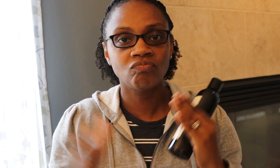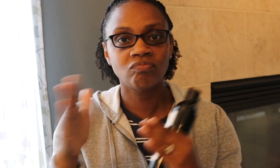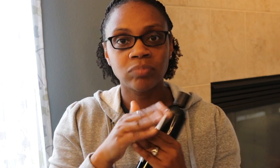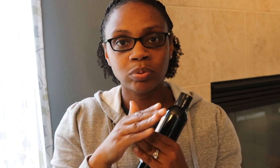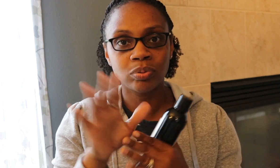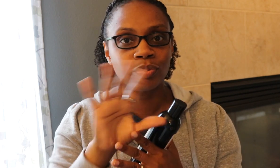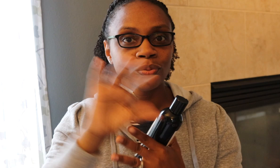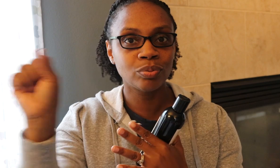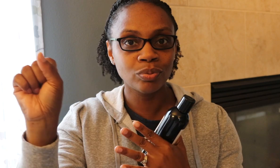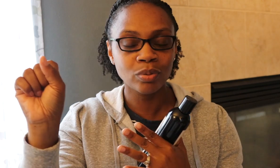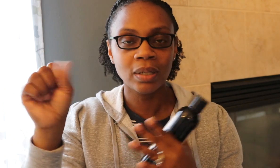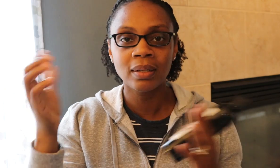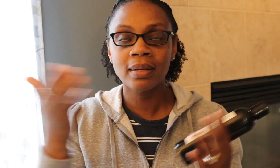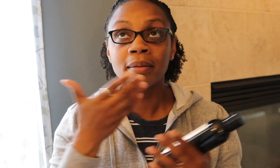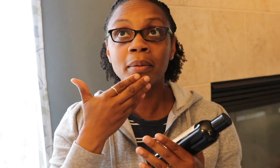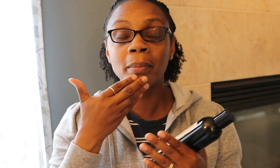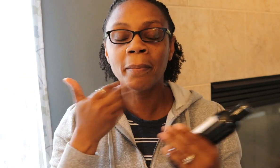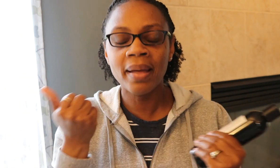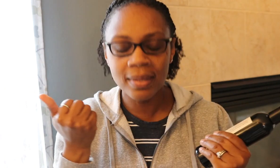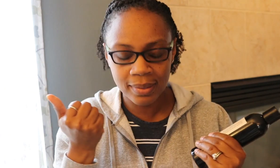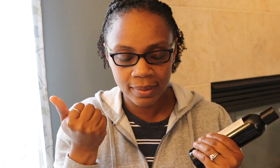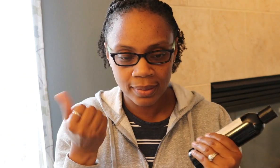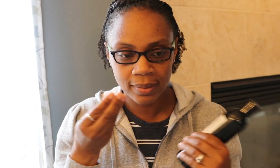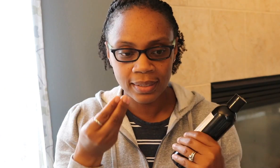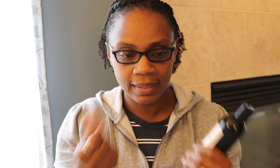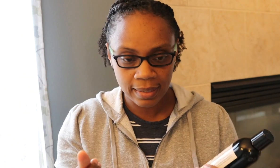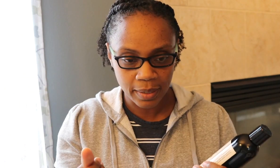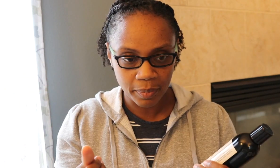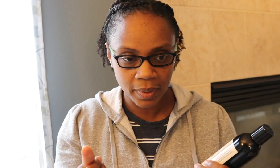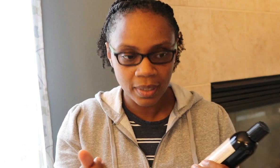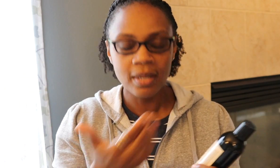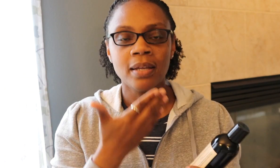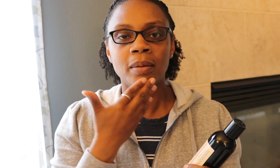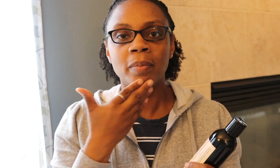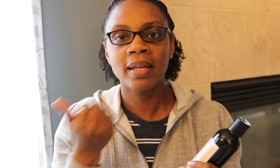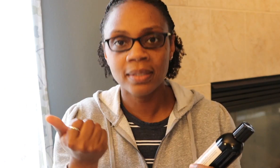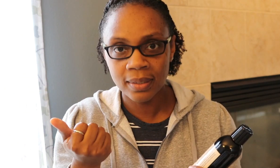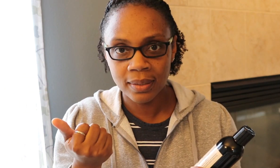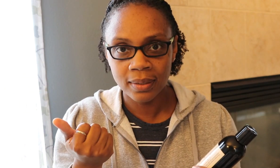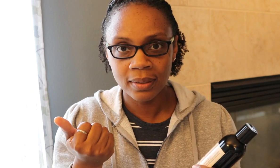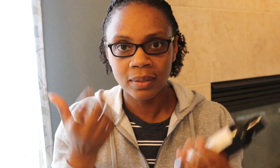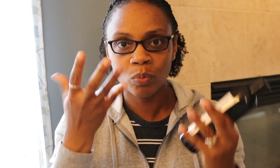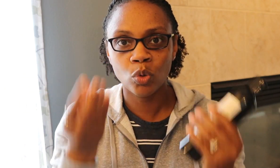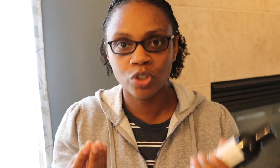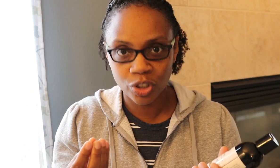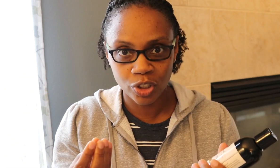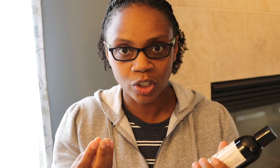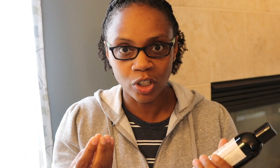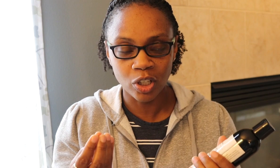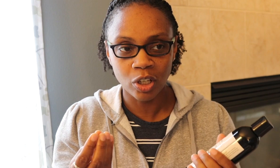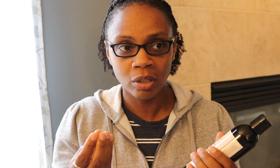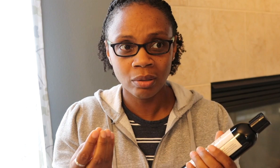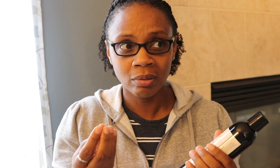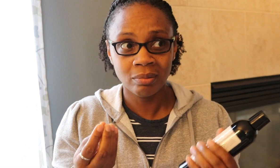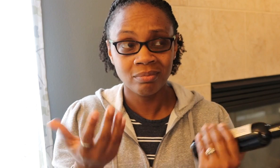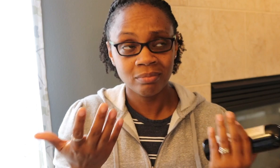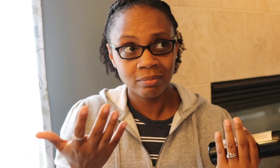It is the best out of the world slip ever. I mean the best, the best moisture